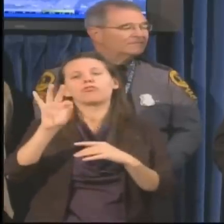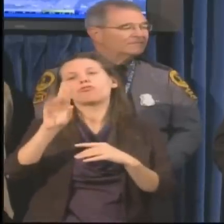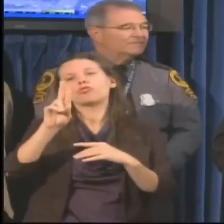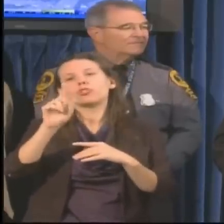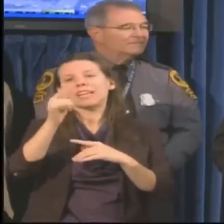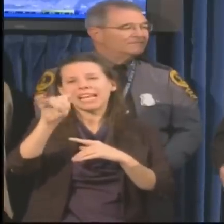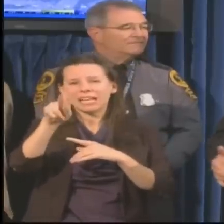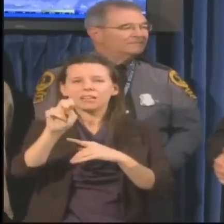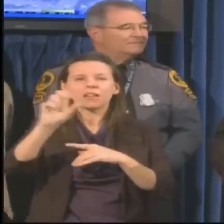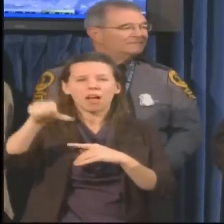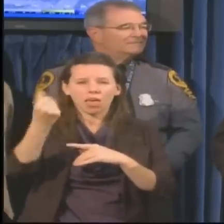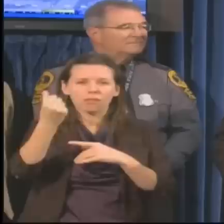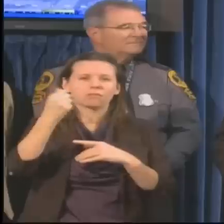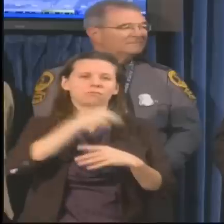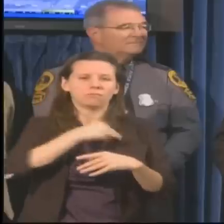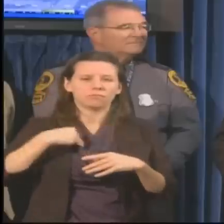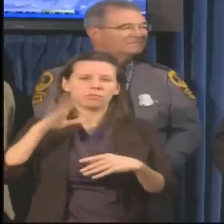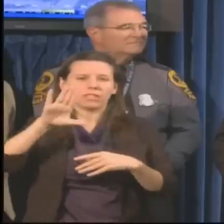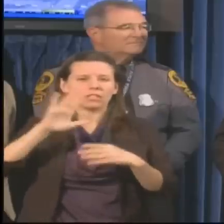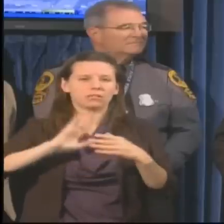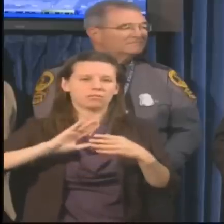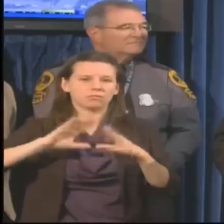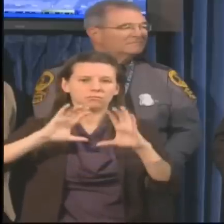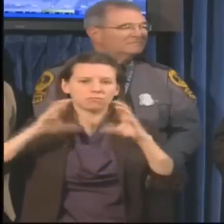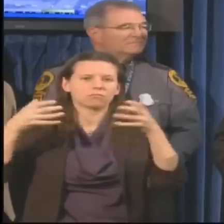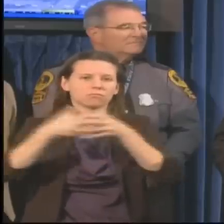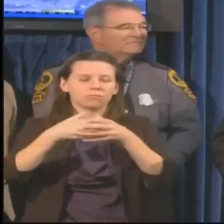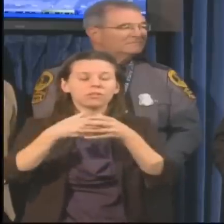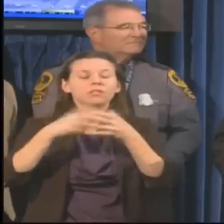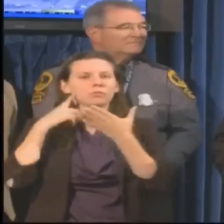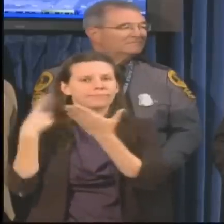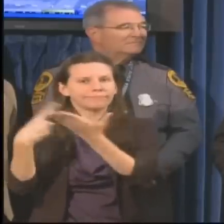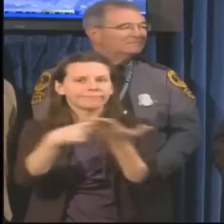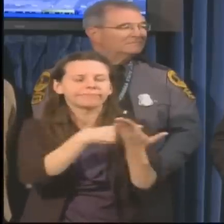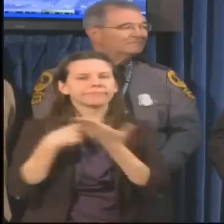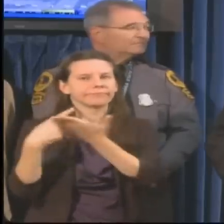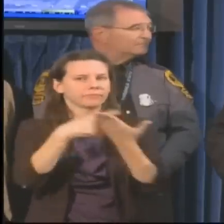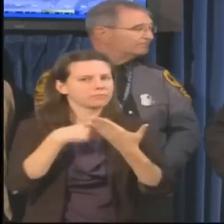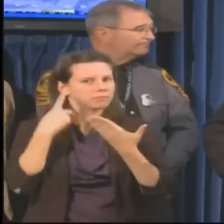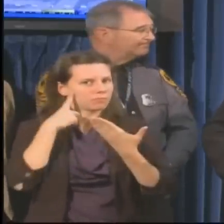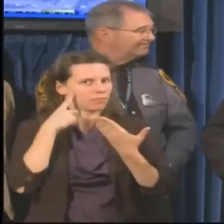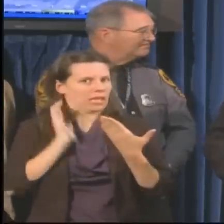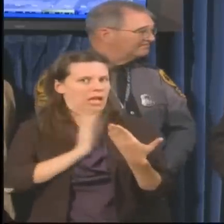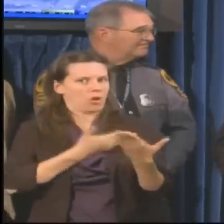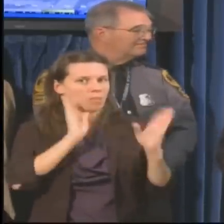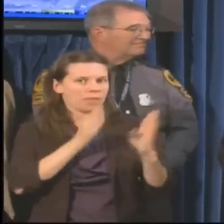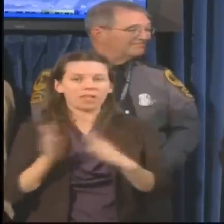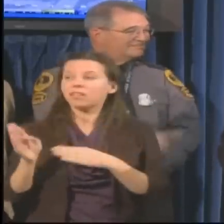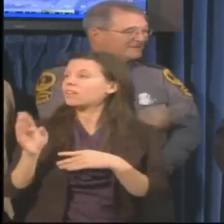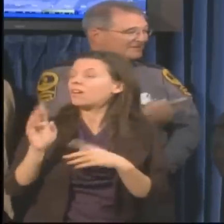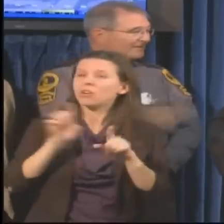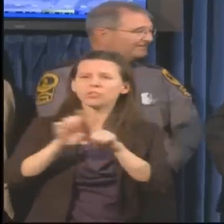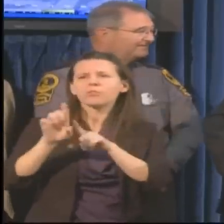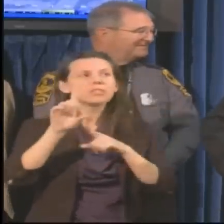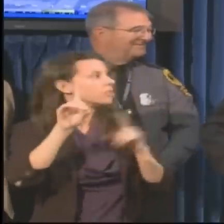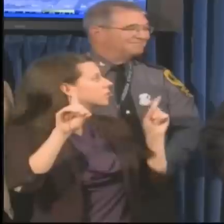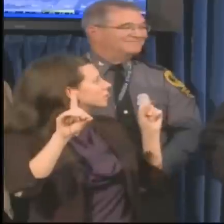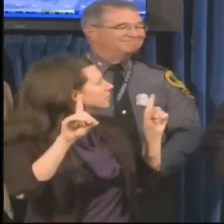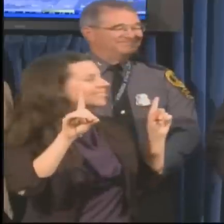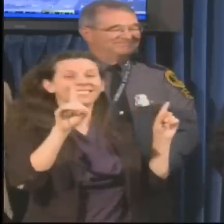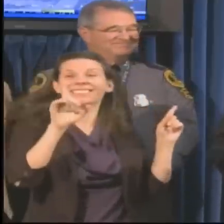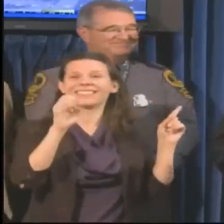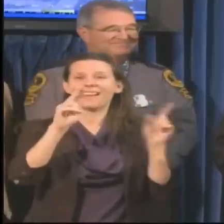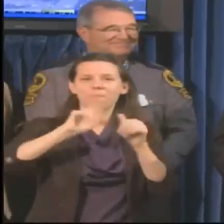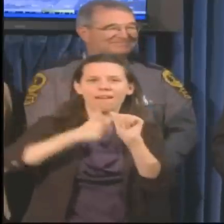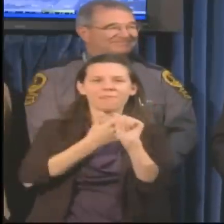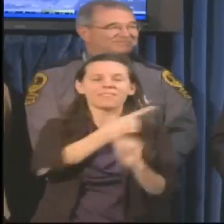administration. And we do have representatives of FEMA on the ground. Don, where is Don? Oh, right